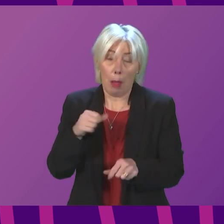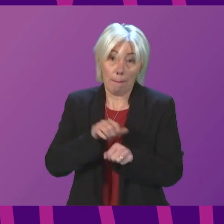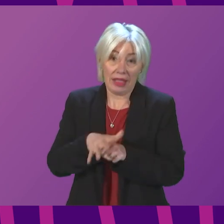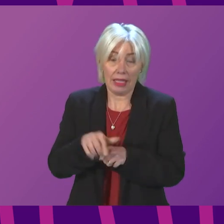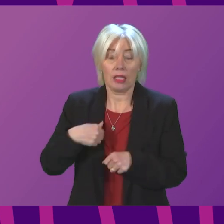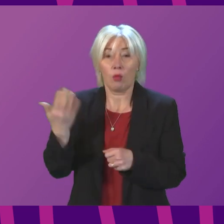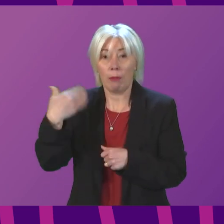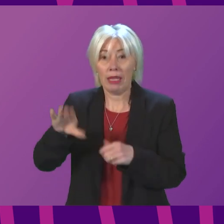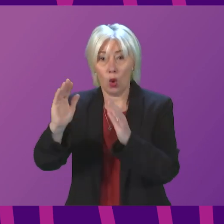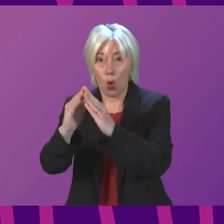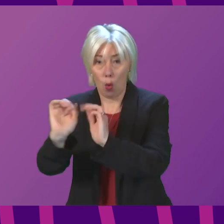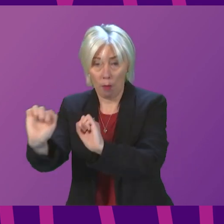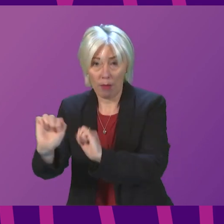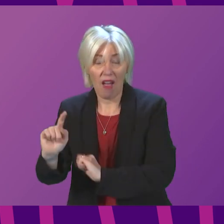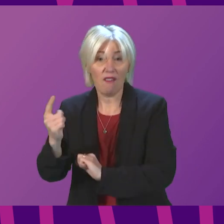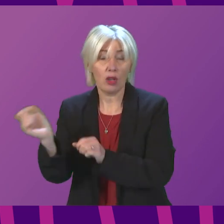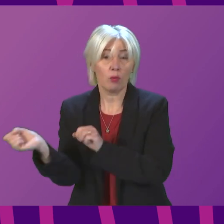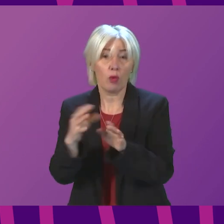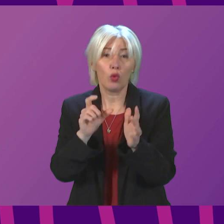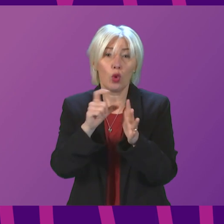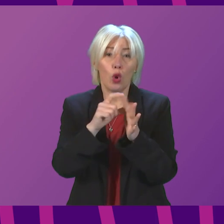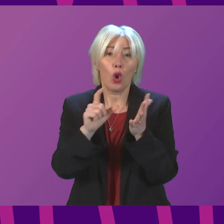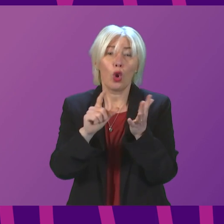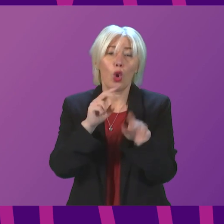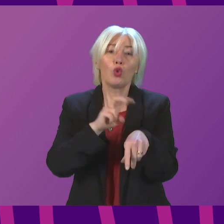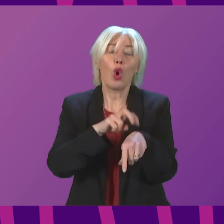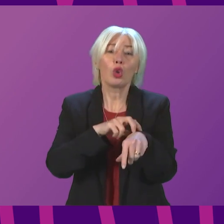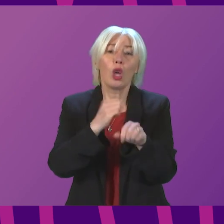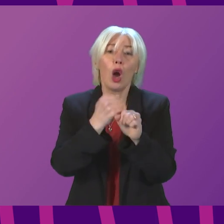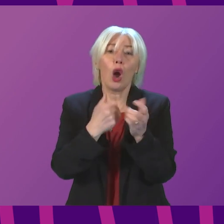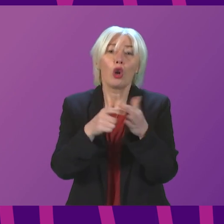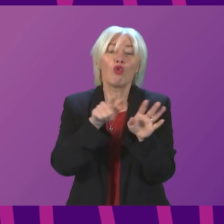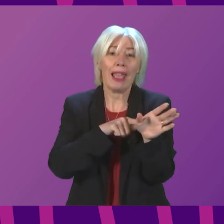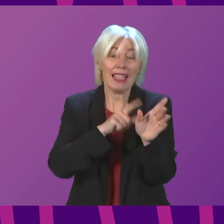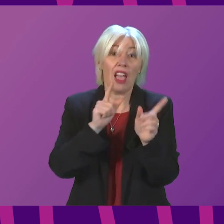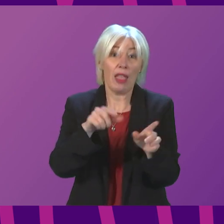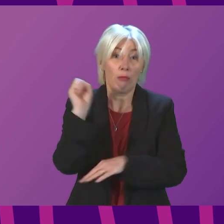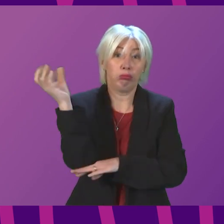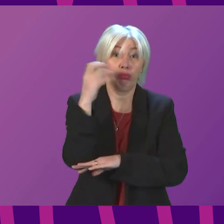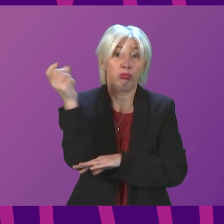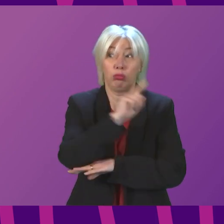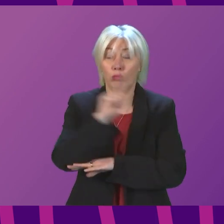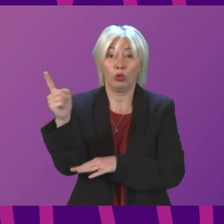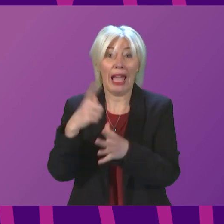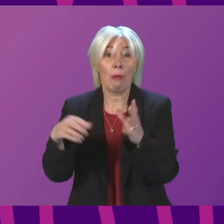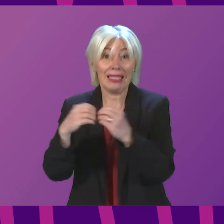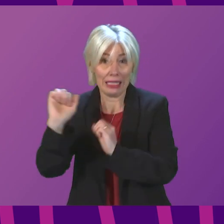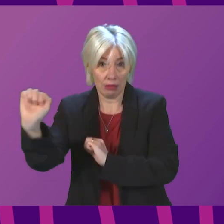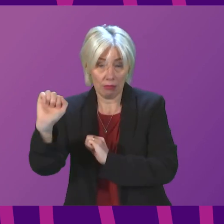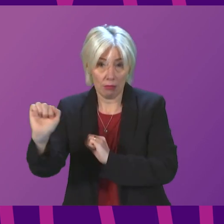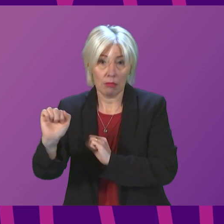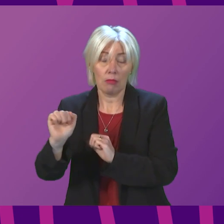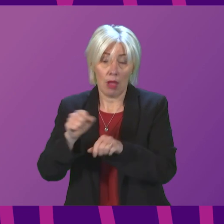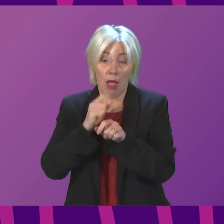I was transferred initially to Dr Gray's, then to Aberdeen in a blue light ambulance. The bleeding did initially